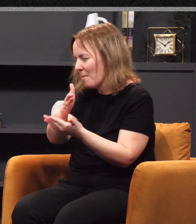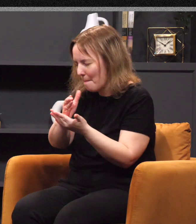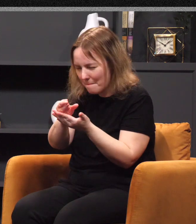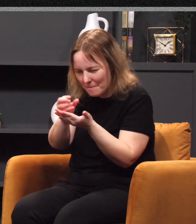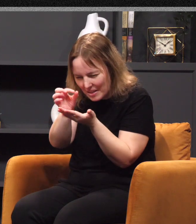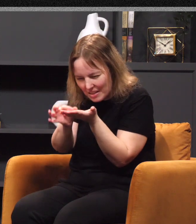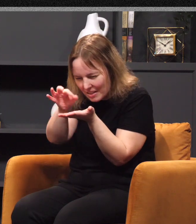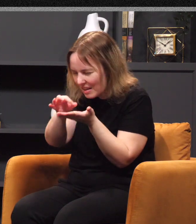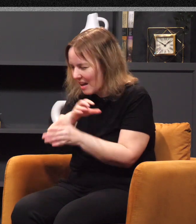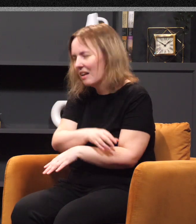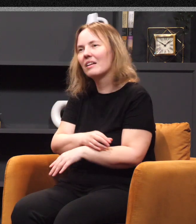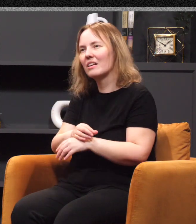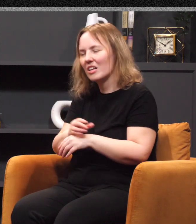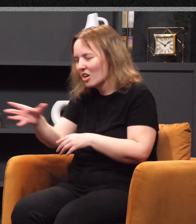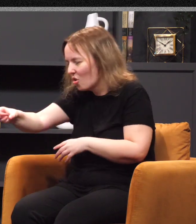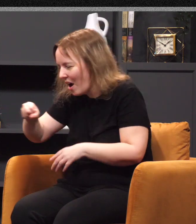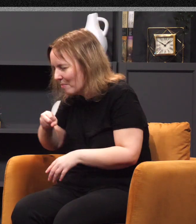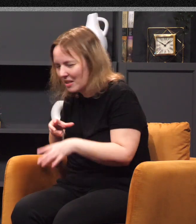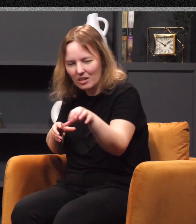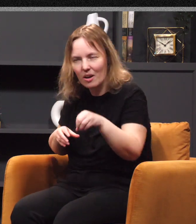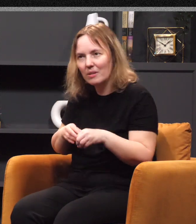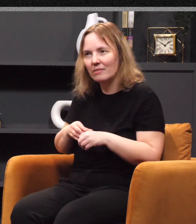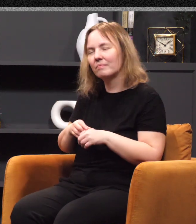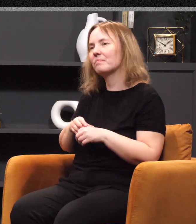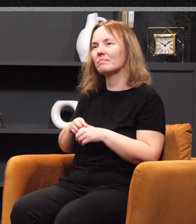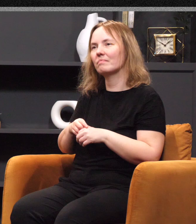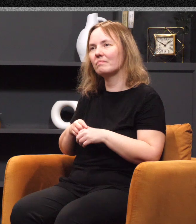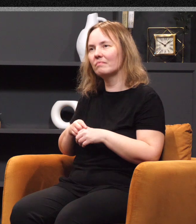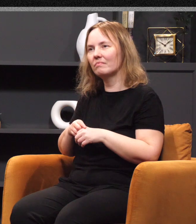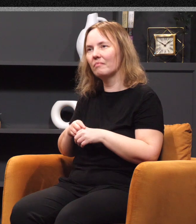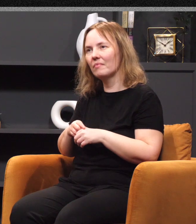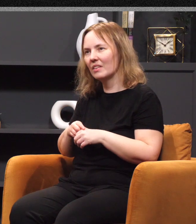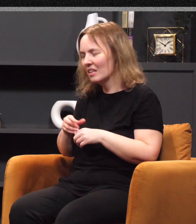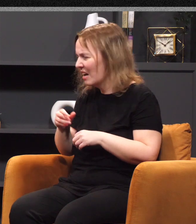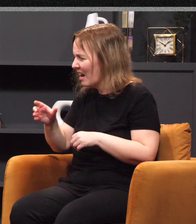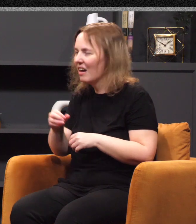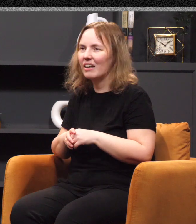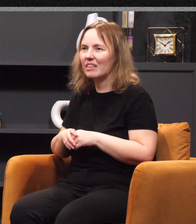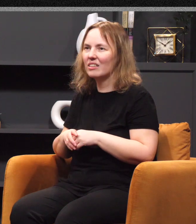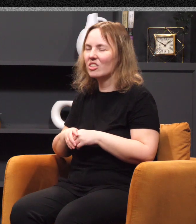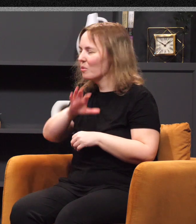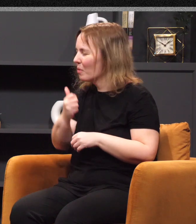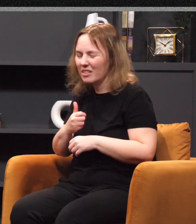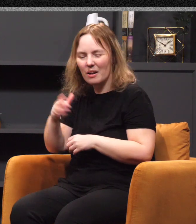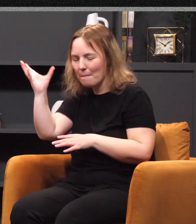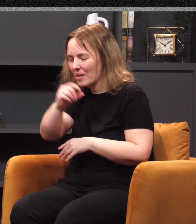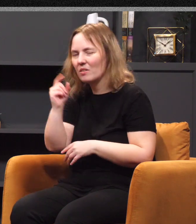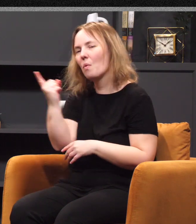nothing go to waste. She said, there's another piece, there's another piece. Oh, I know it's late. There's another, it'll just be a little while longer. There's another piece. She wasn't going to miss a single thing that